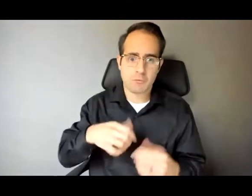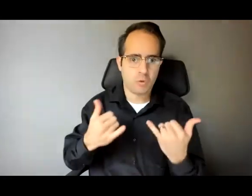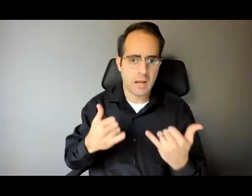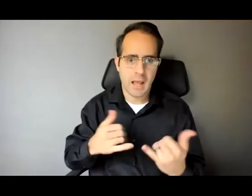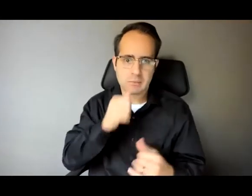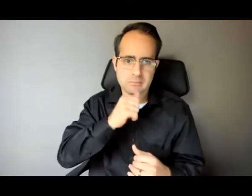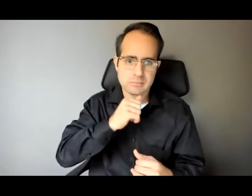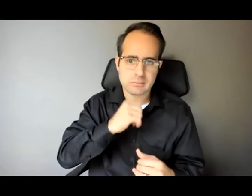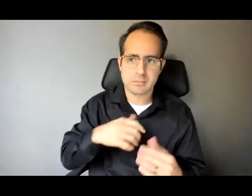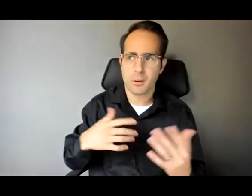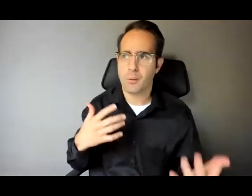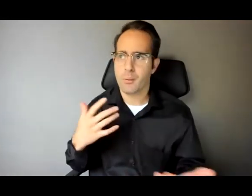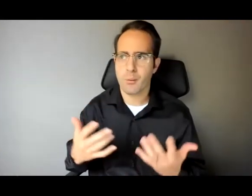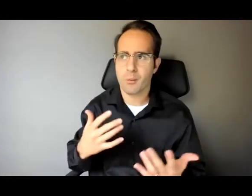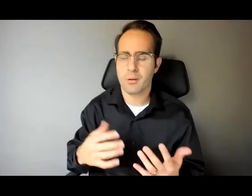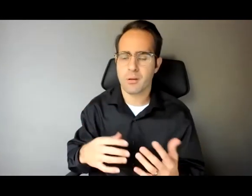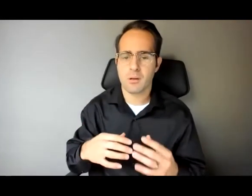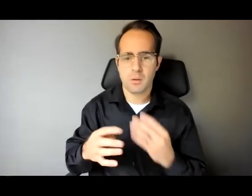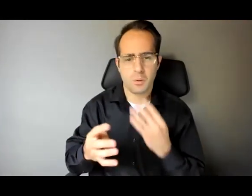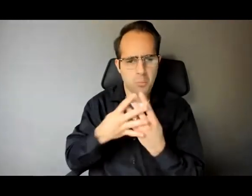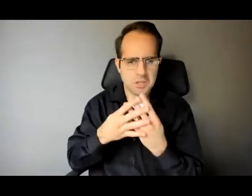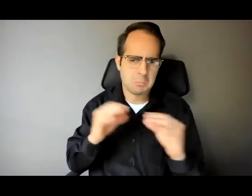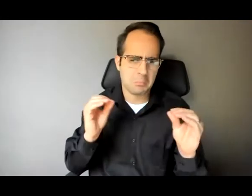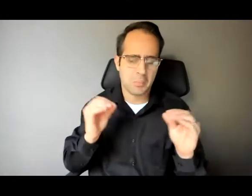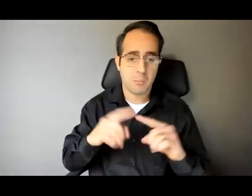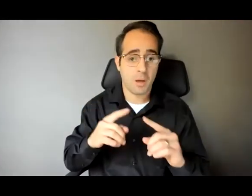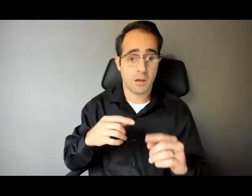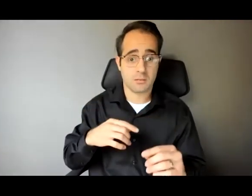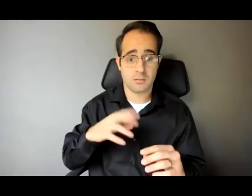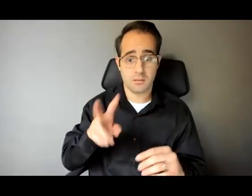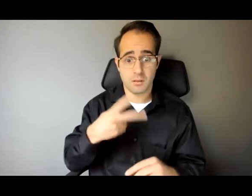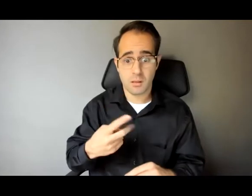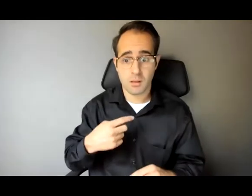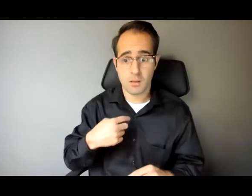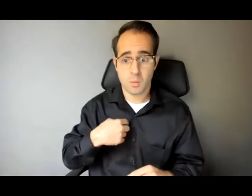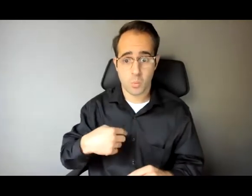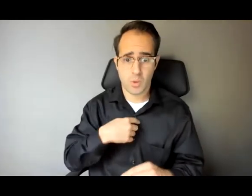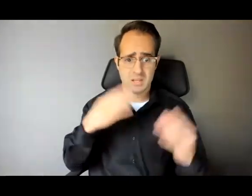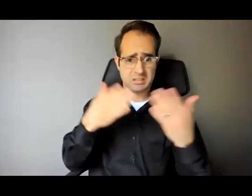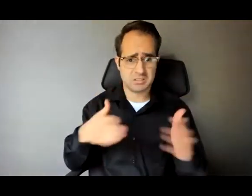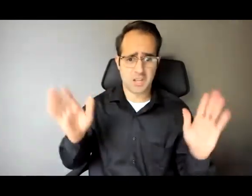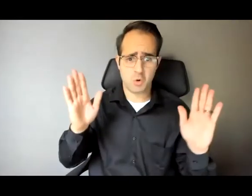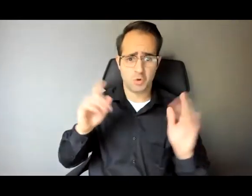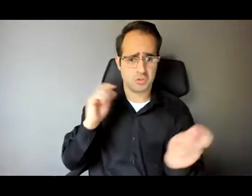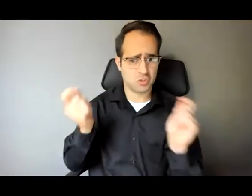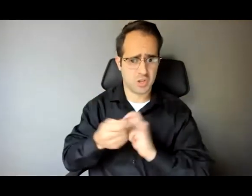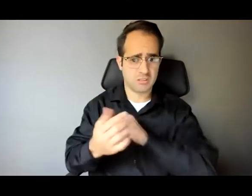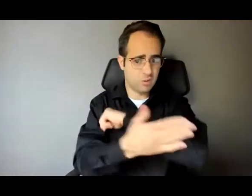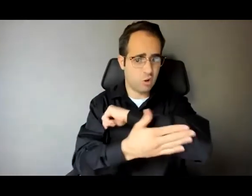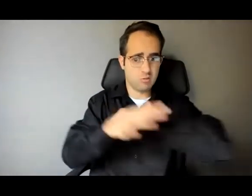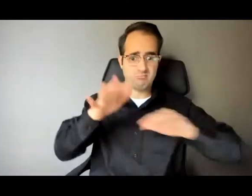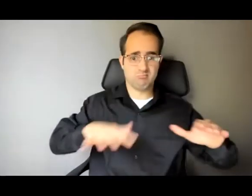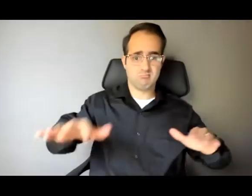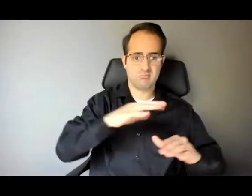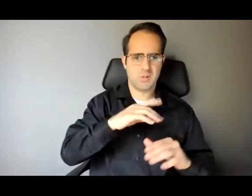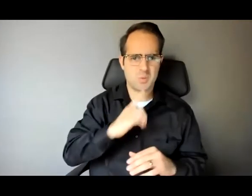don't have to deal with it, except I would argue that we've generally just become a very punitive country, period. And that's why when you